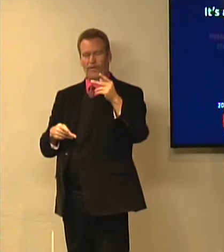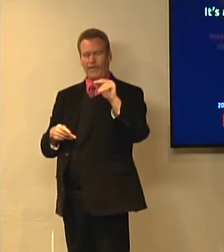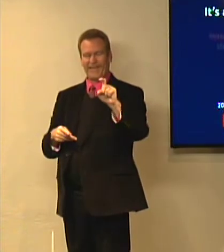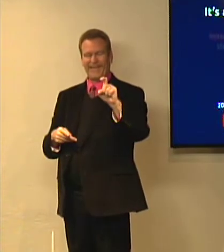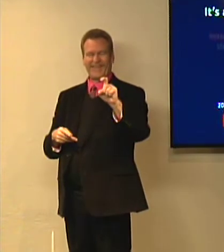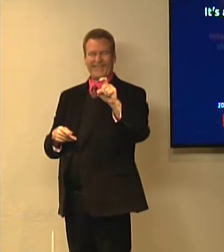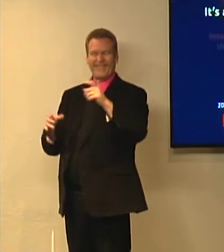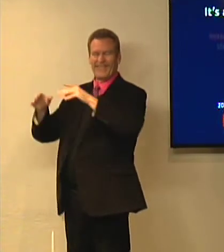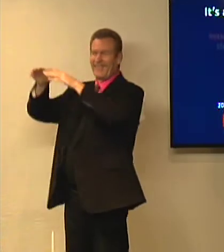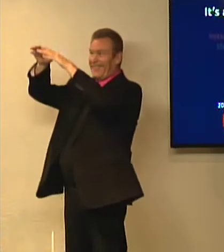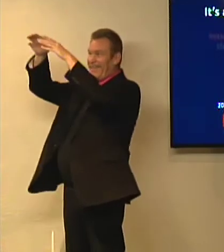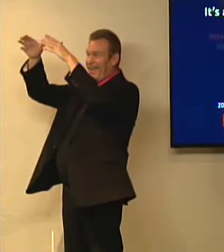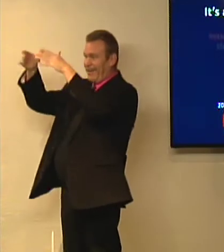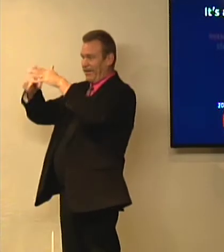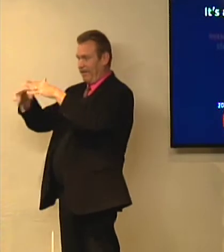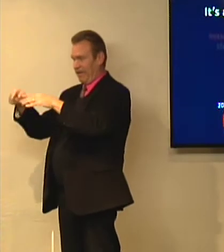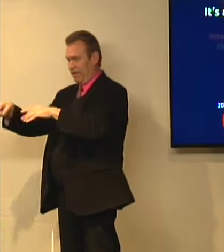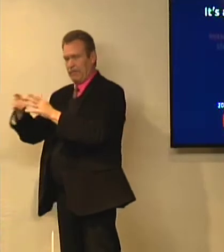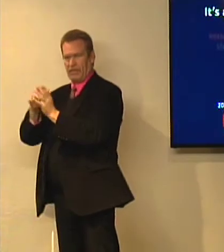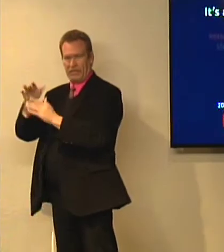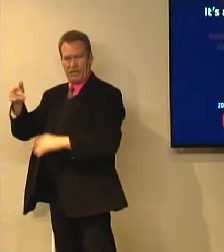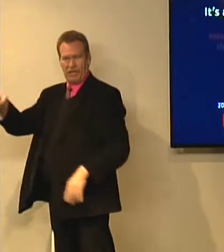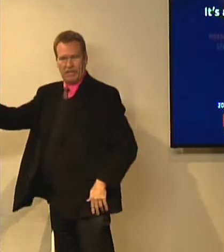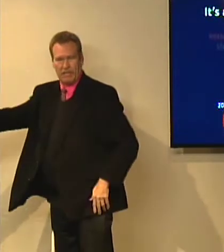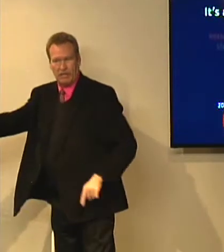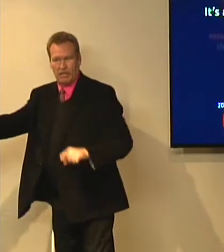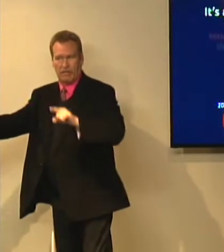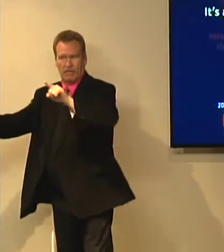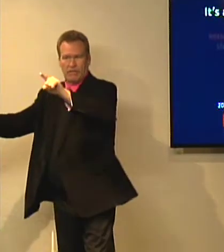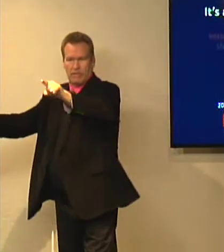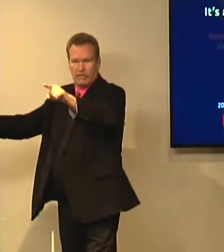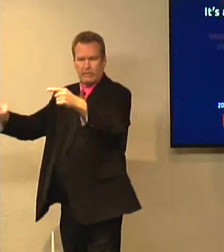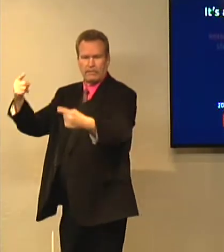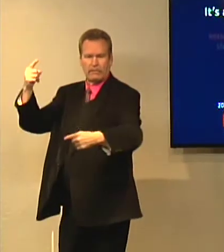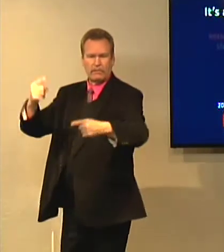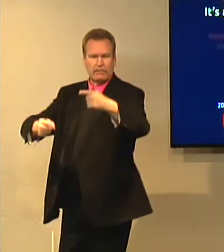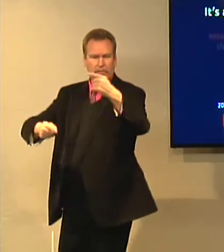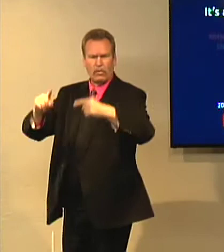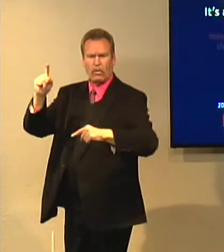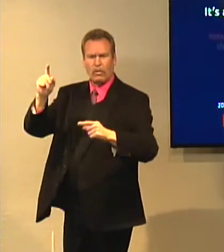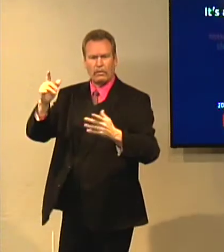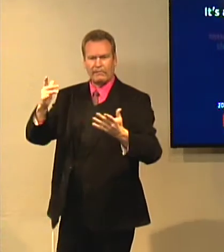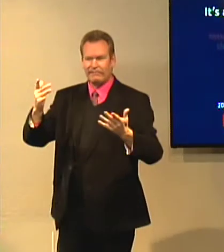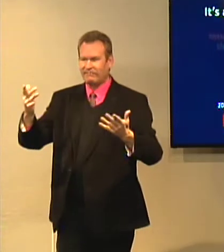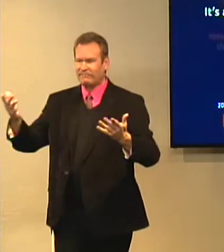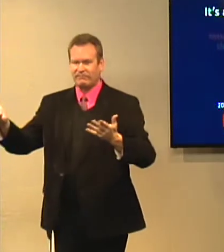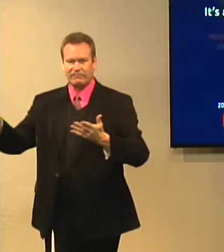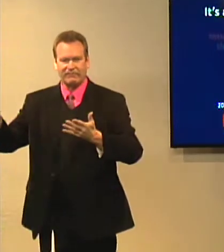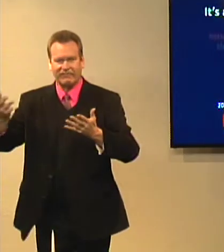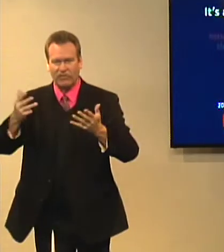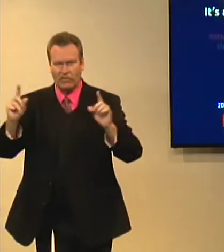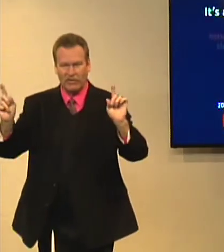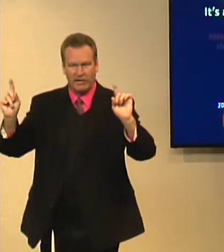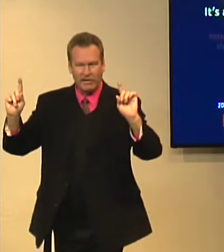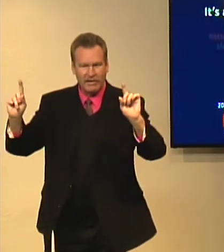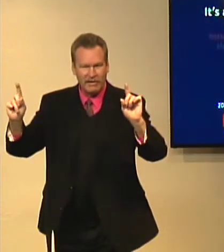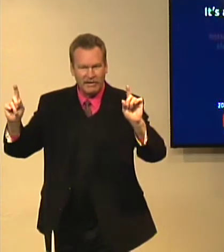an Orthodox church, actually, that has, they say the tomb of Jesus Christ is there, so there's some argument where Jesus was buried.